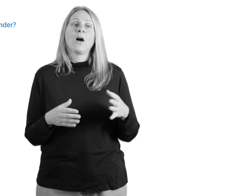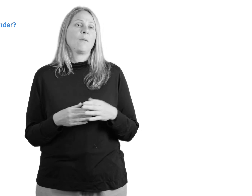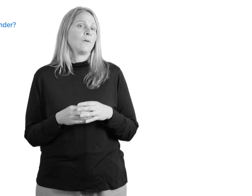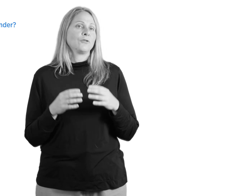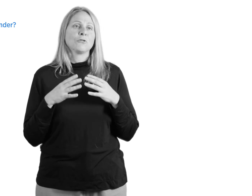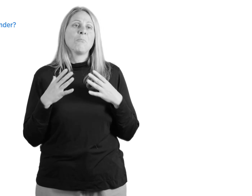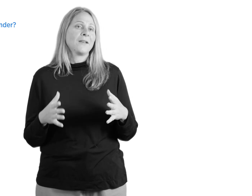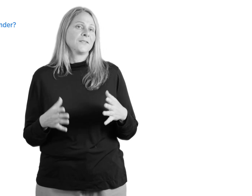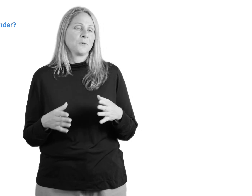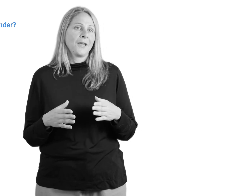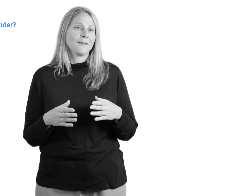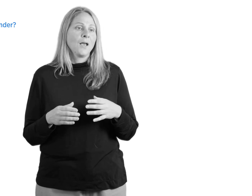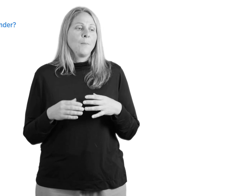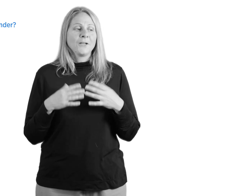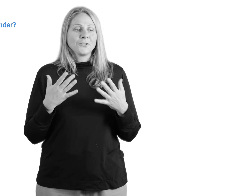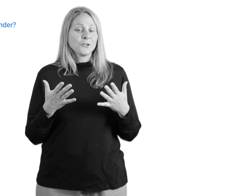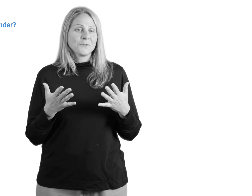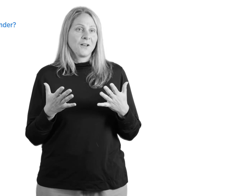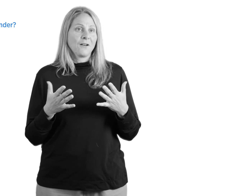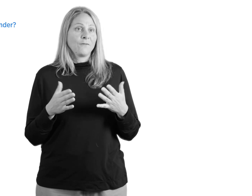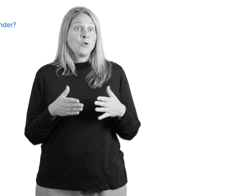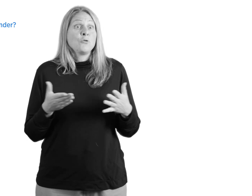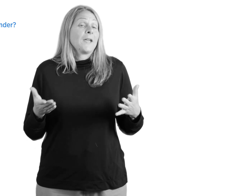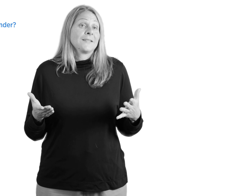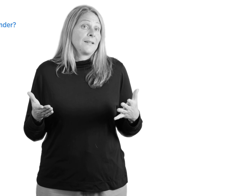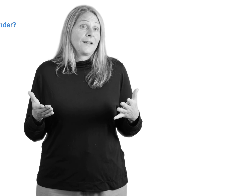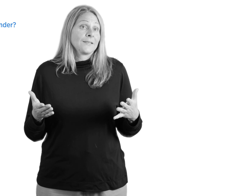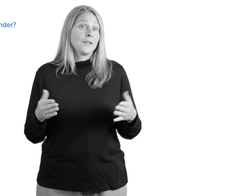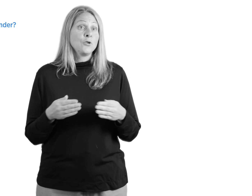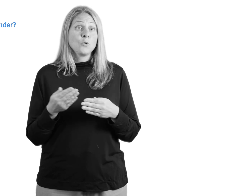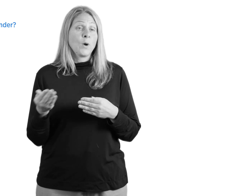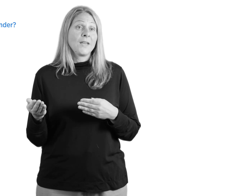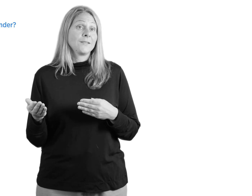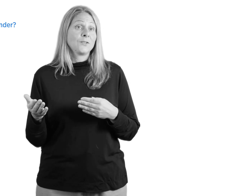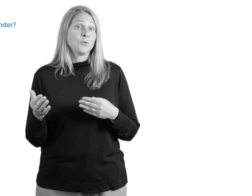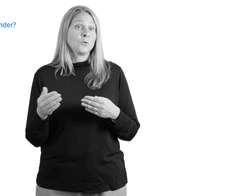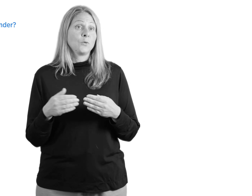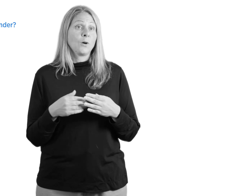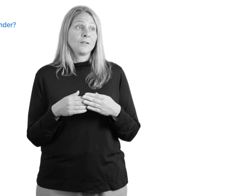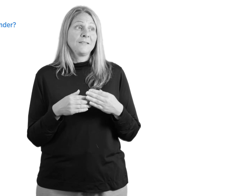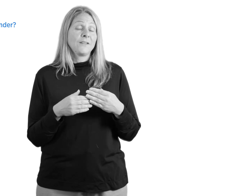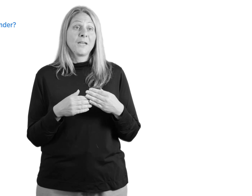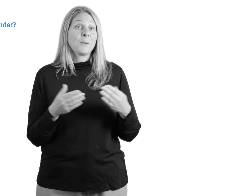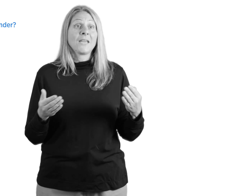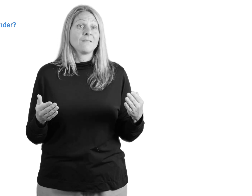come a tremendous way. But in terms of new anesthetics and new ways to alleviate pain,